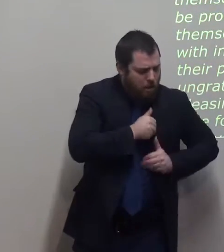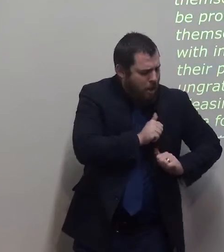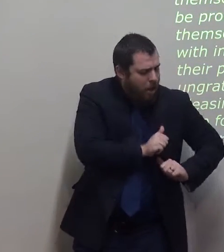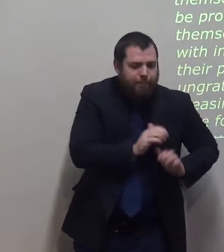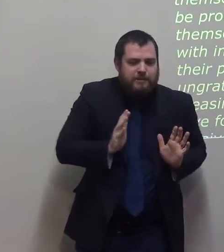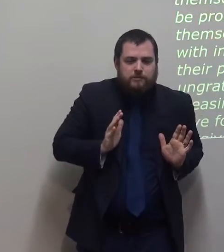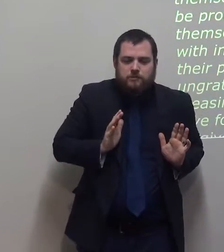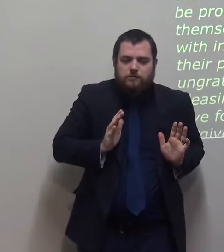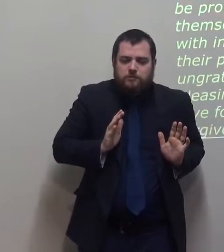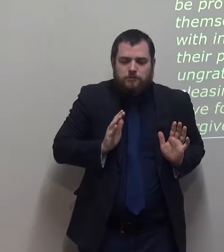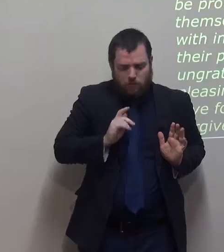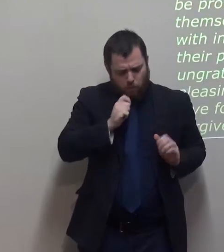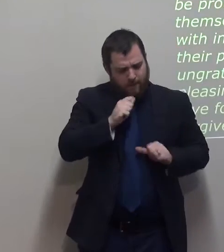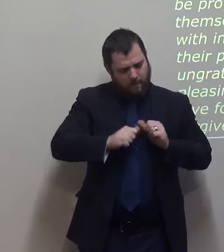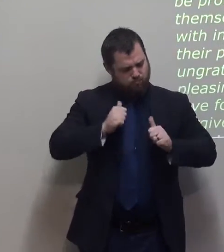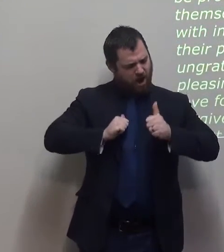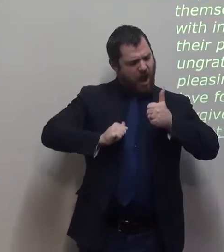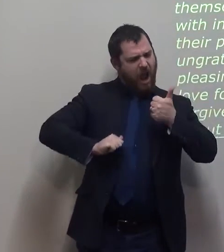They will be proud and boast about themselves.